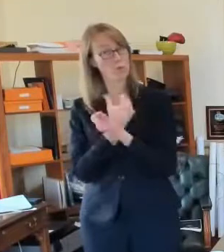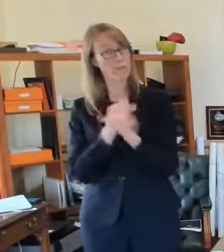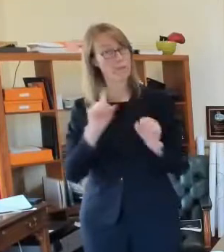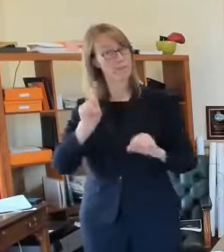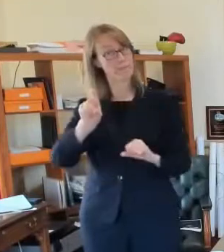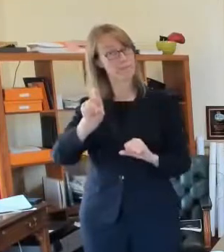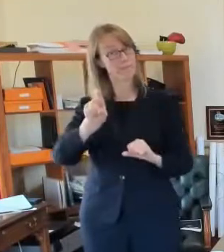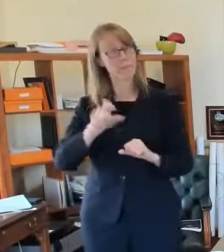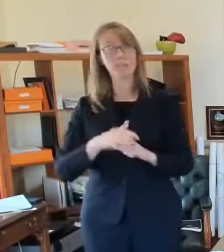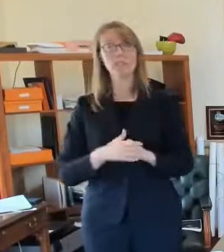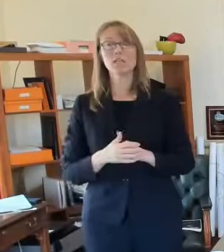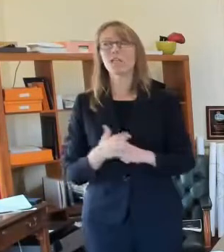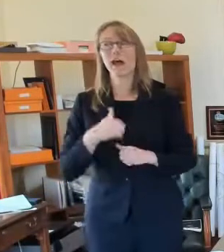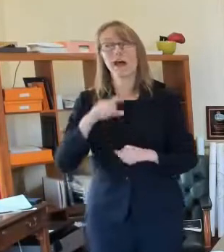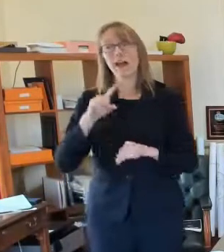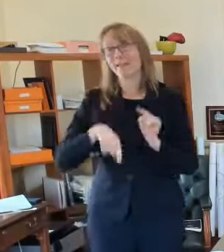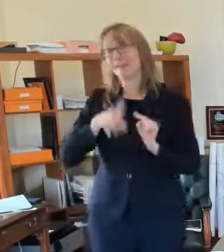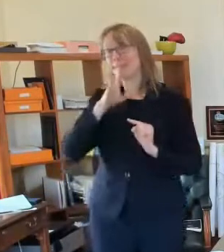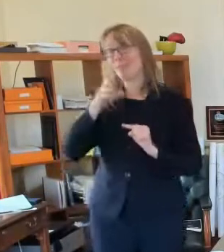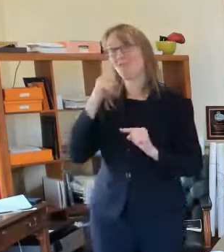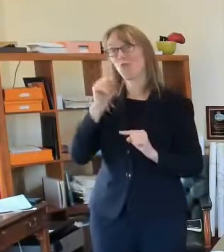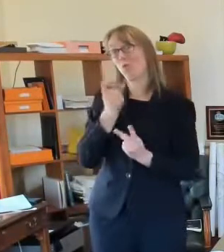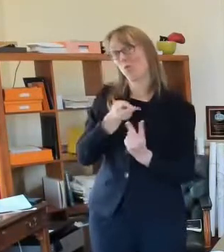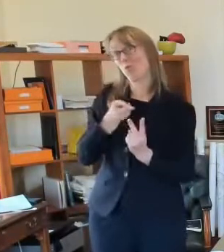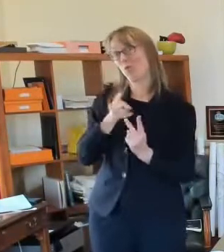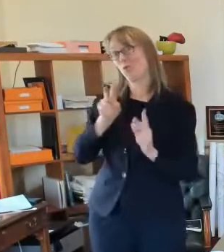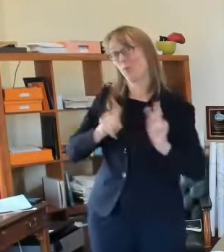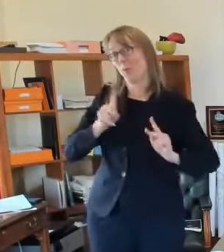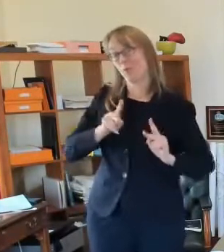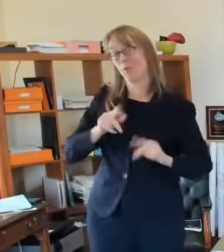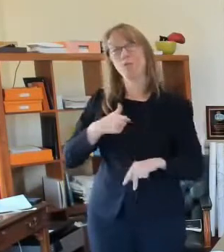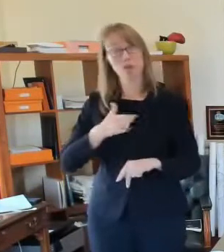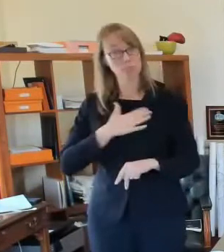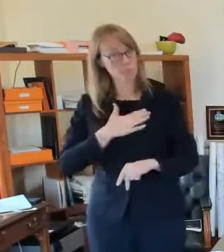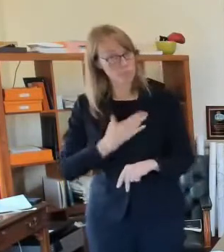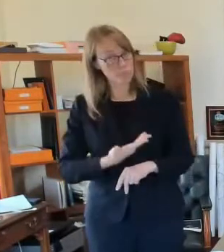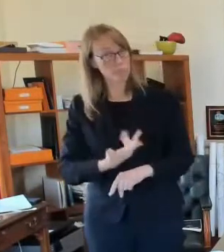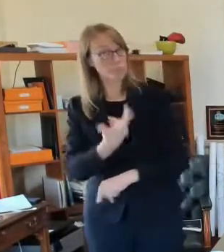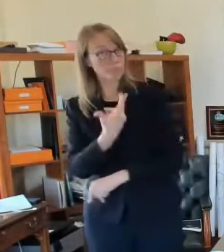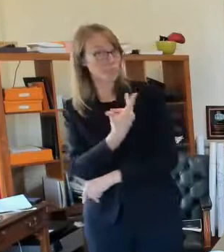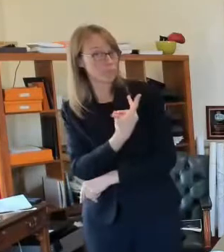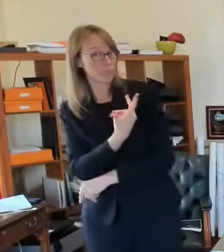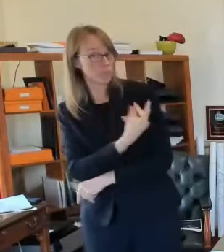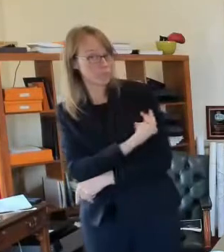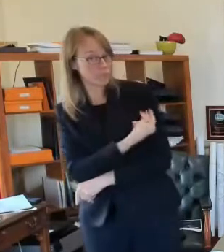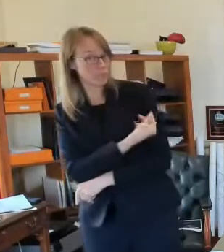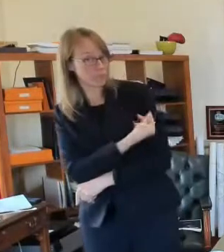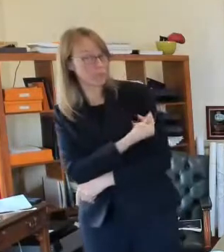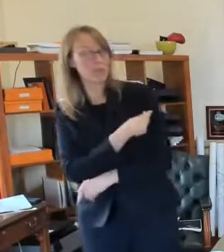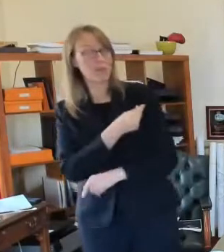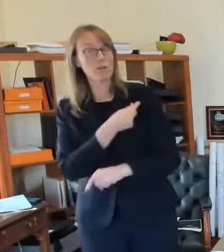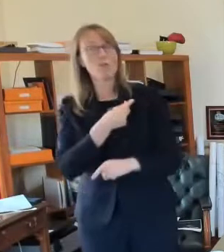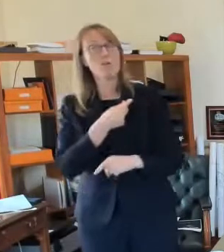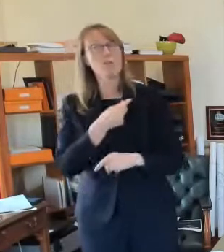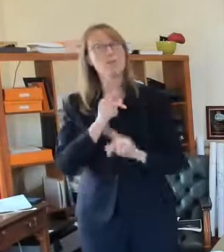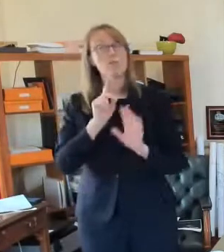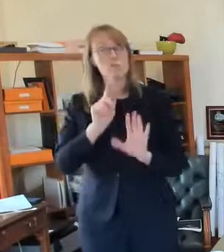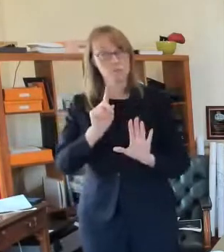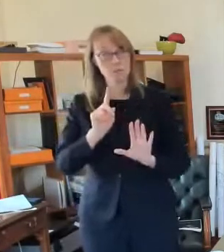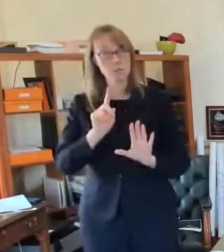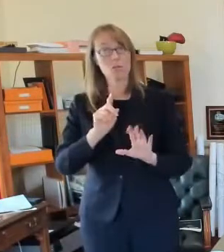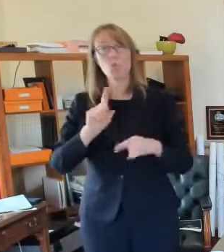or or ellman but i certainly uh will take the vaccine when it's my turn and i say that